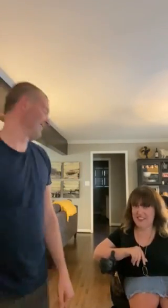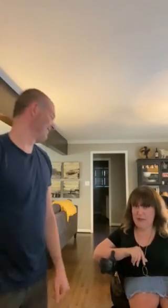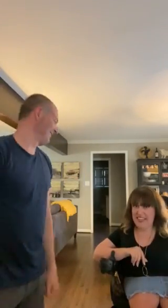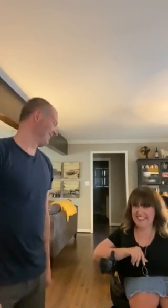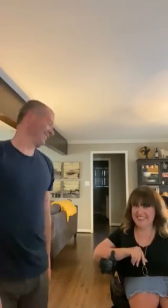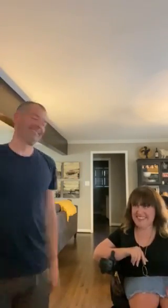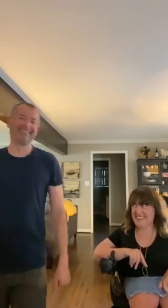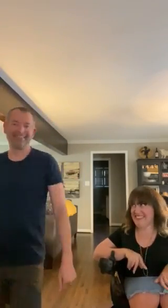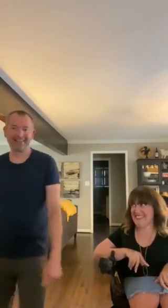everybody